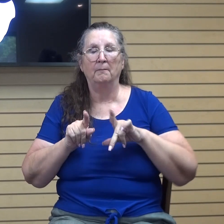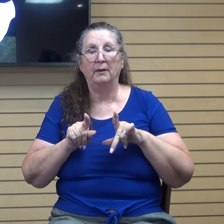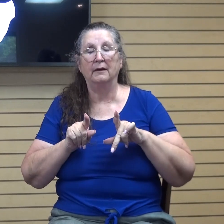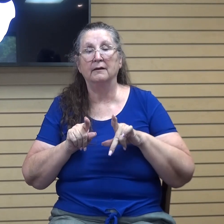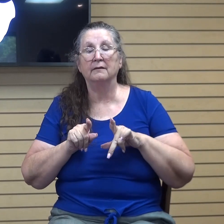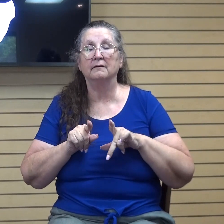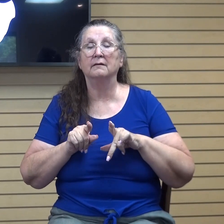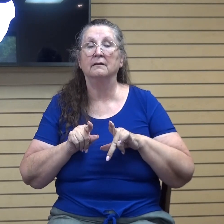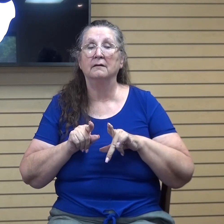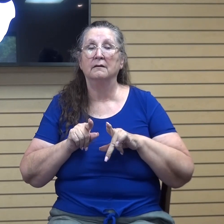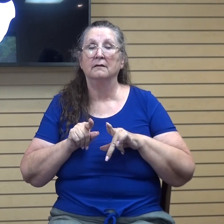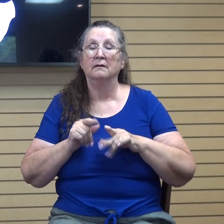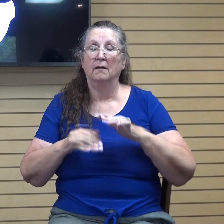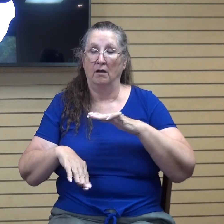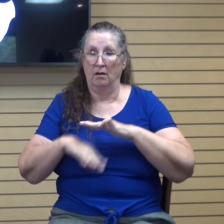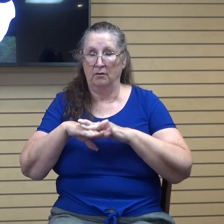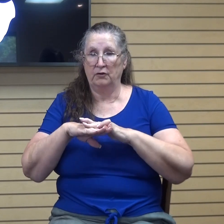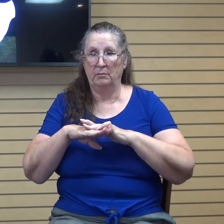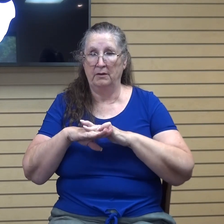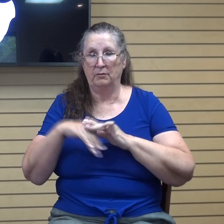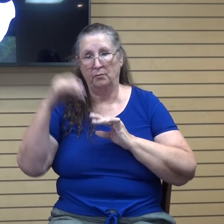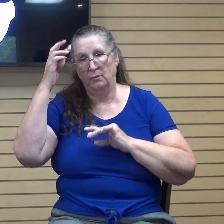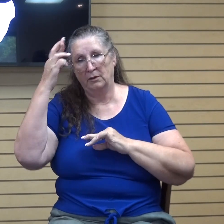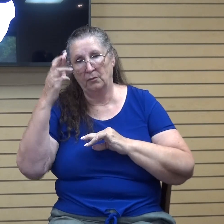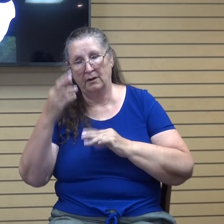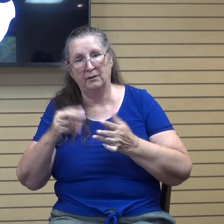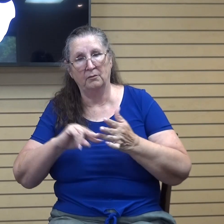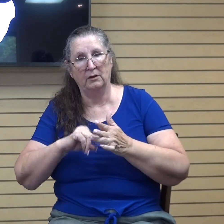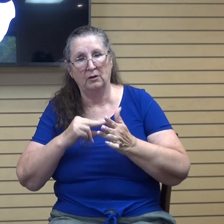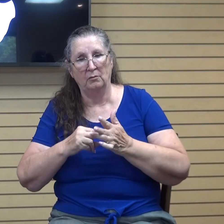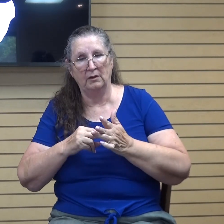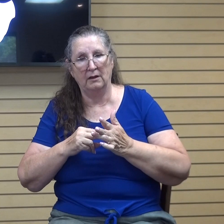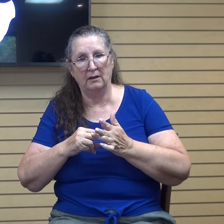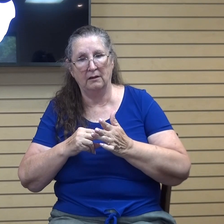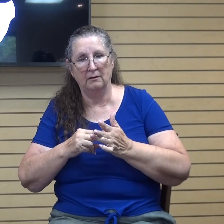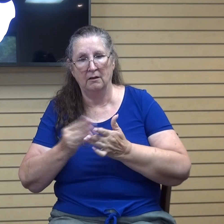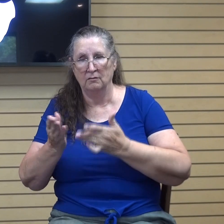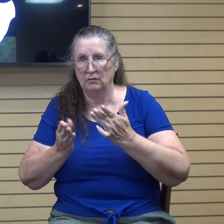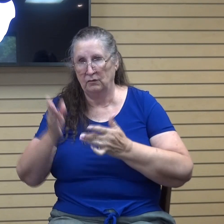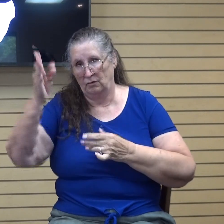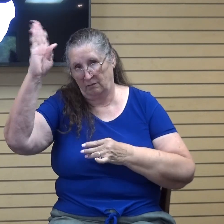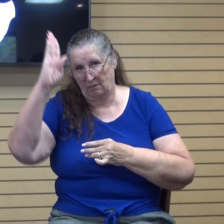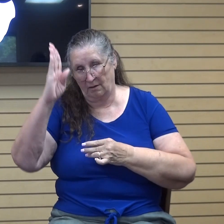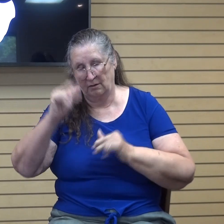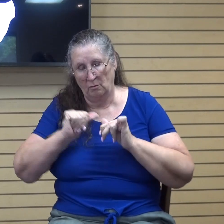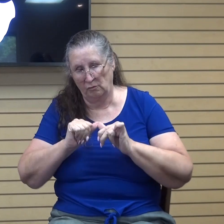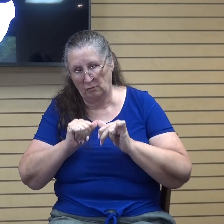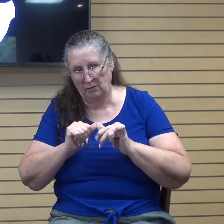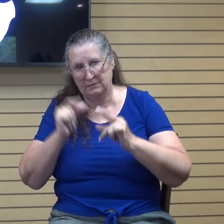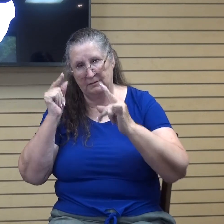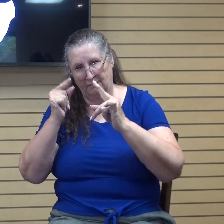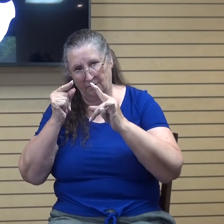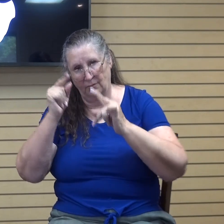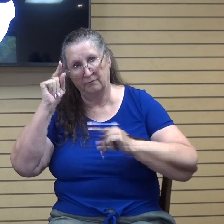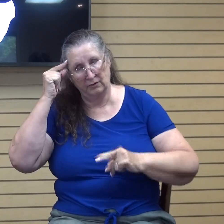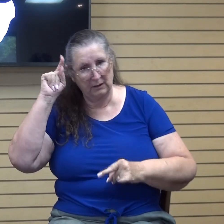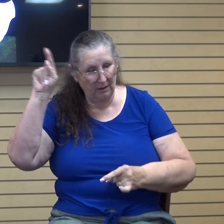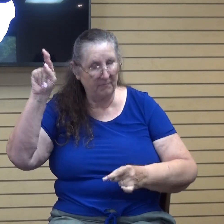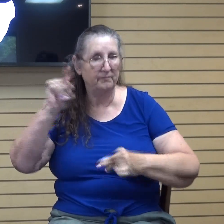But ultimately, we realize what it means to be on this earth and we keep pressing onwards towards that goal. And then we take up the